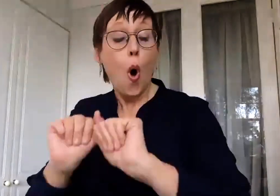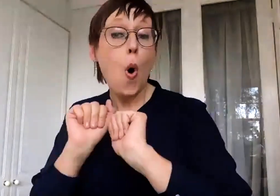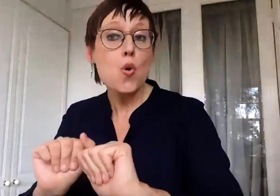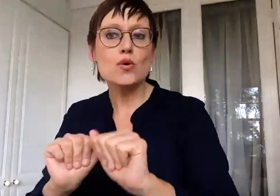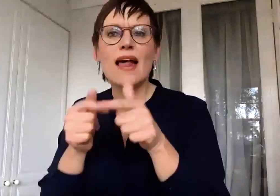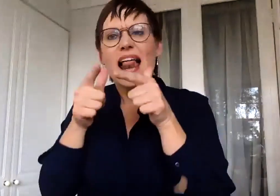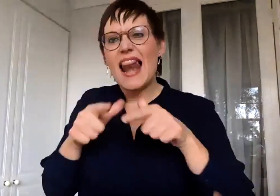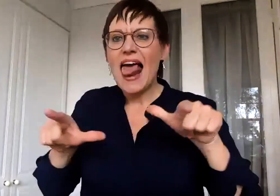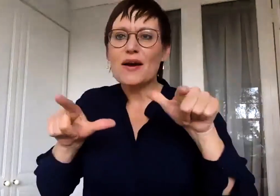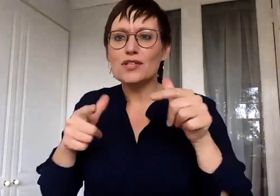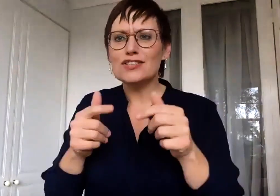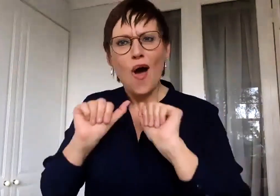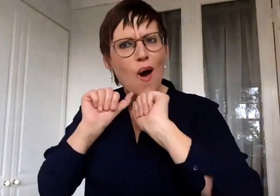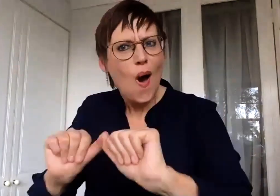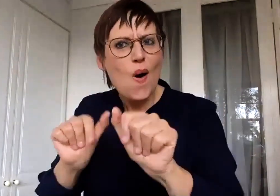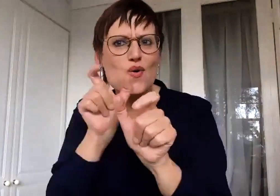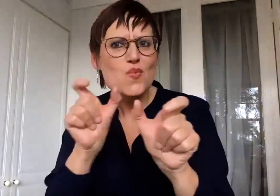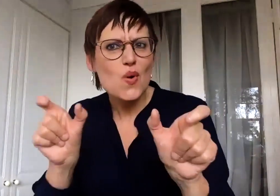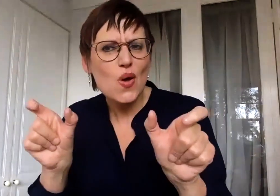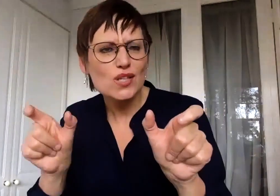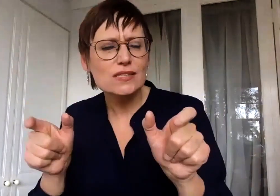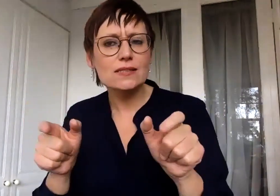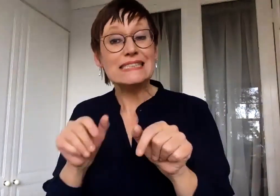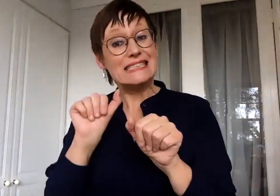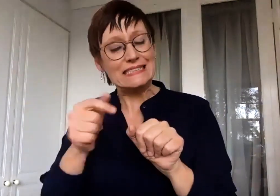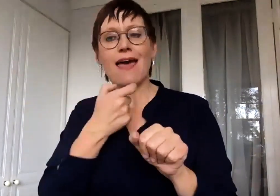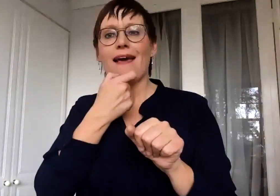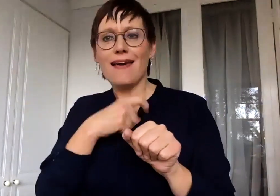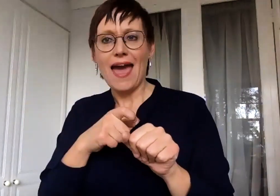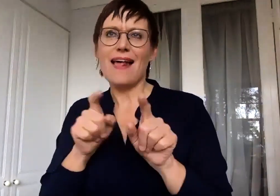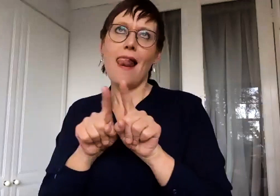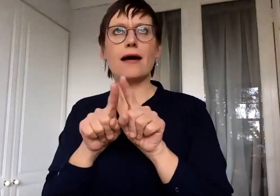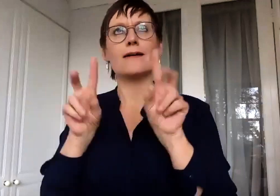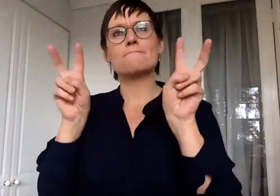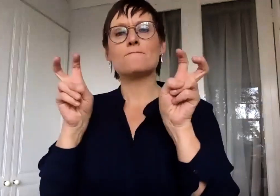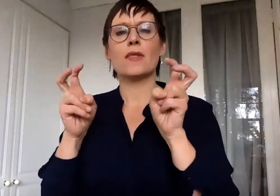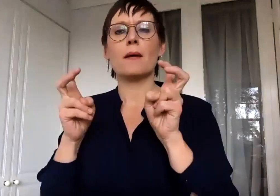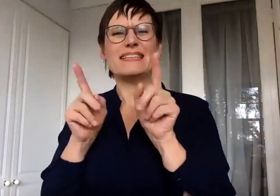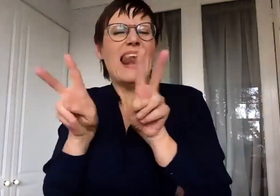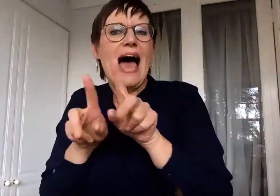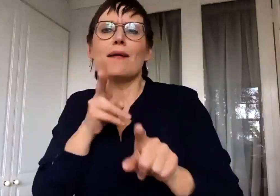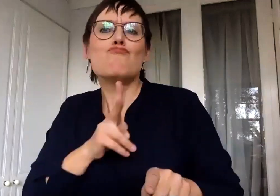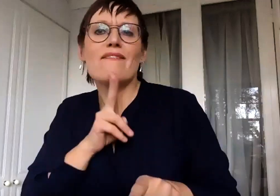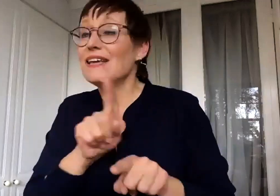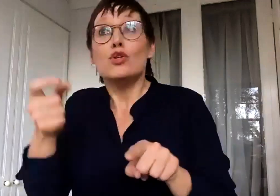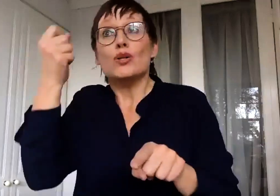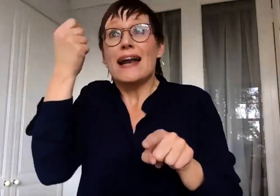people on the Cape Flats, learned. And it's got a very simple structure, but if you don't know the structure,